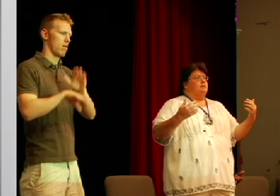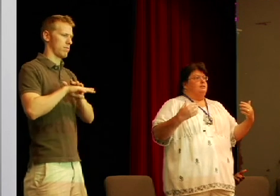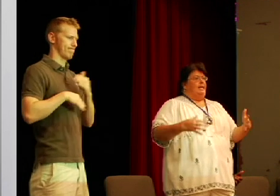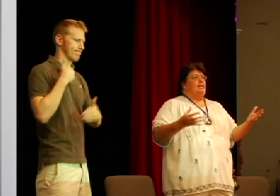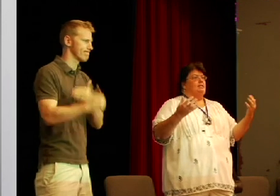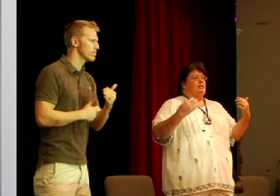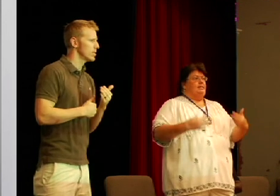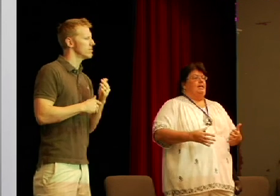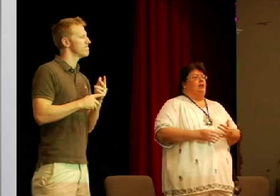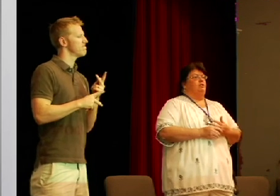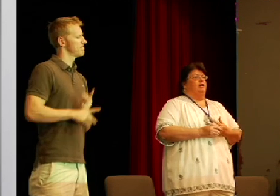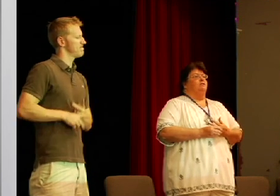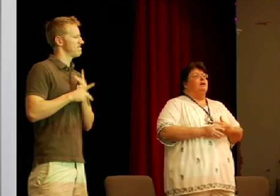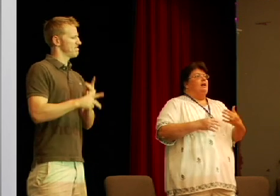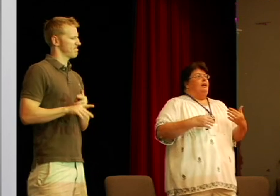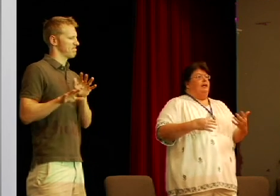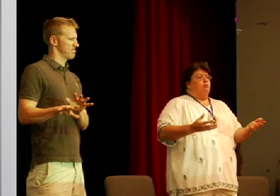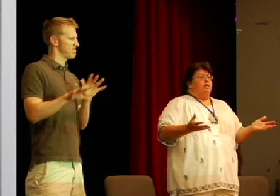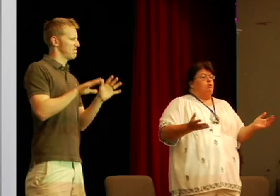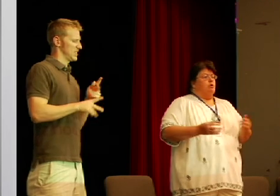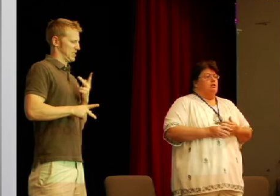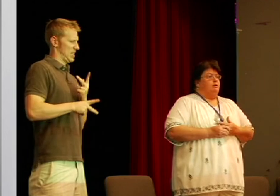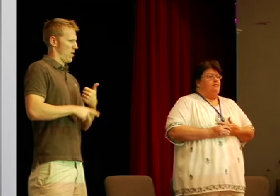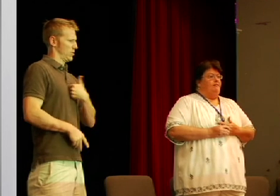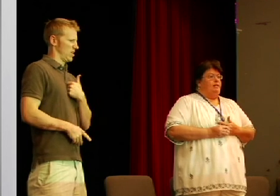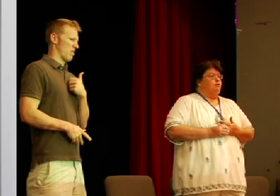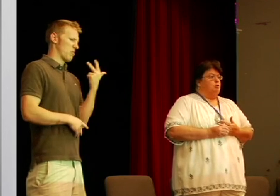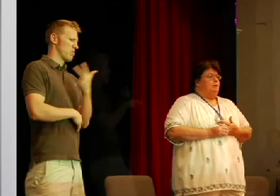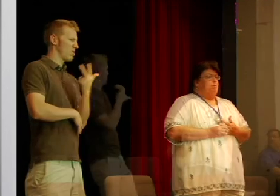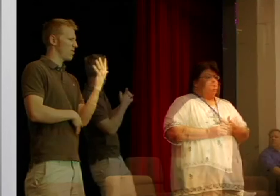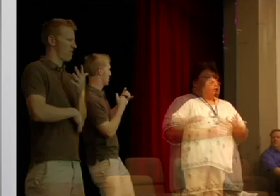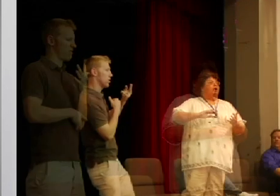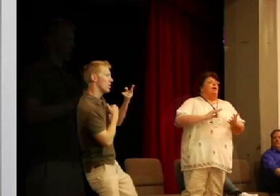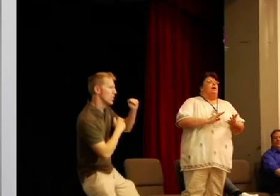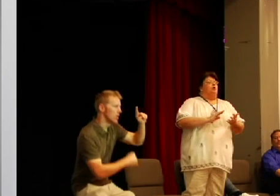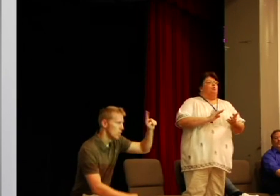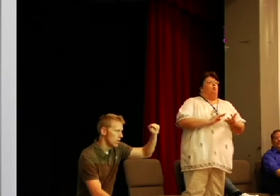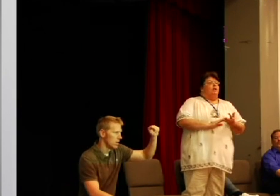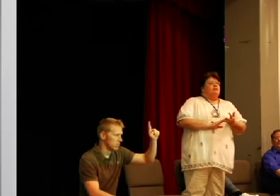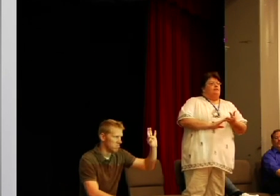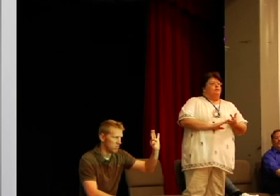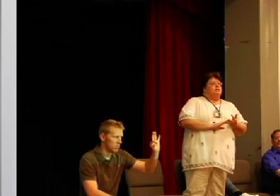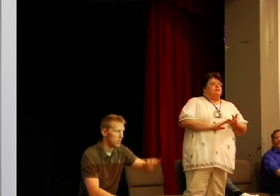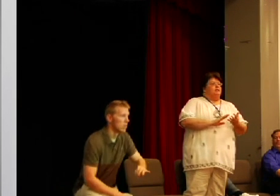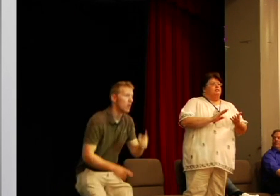take it easy and take care of yourself it'll run its course in three to five days for most people one of the differences is